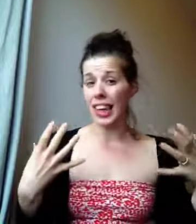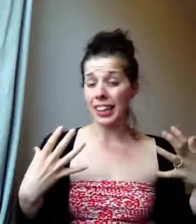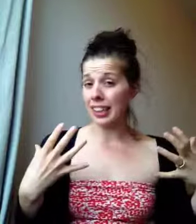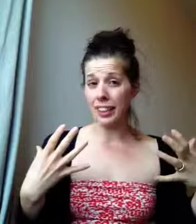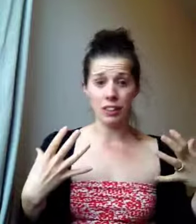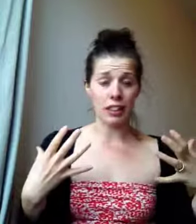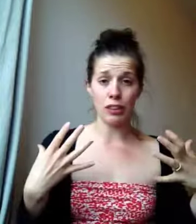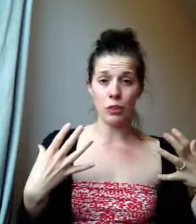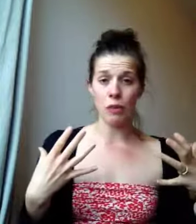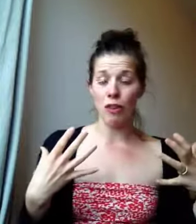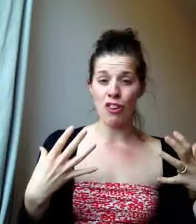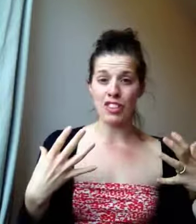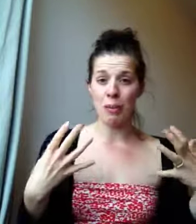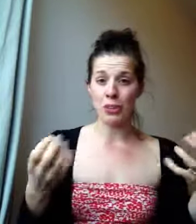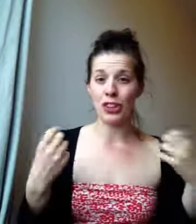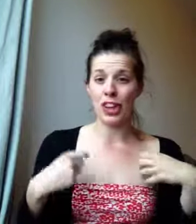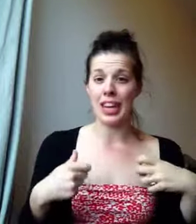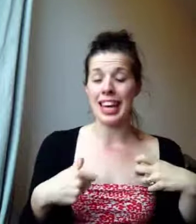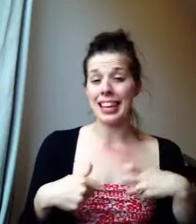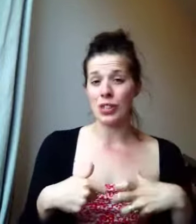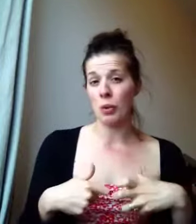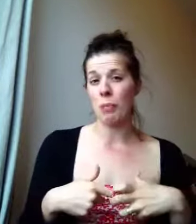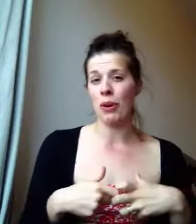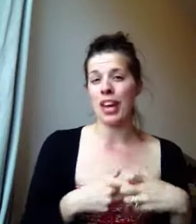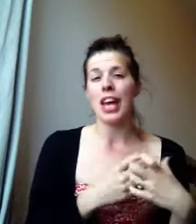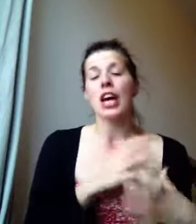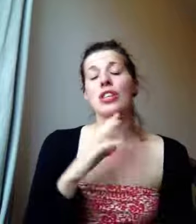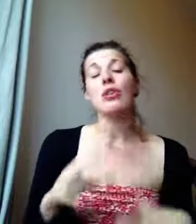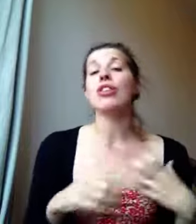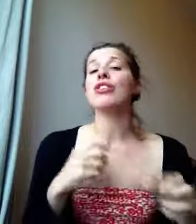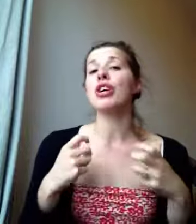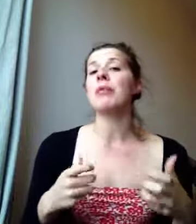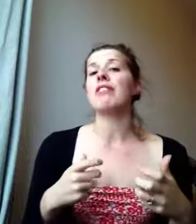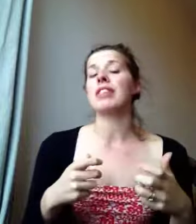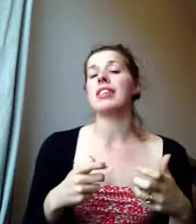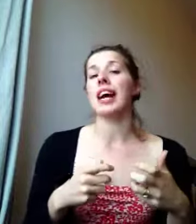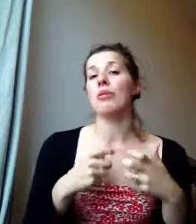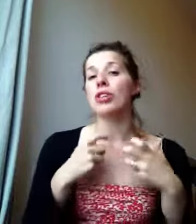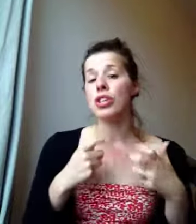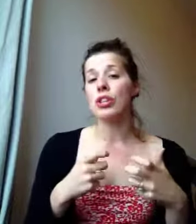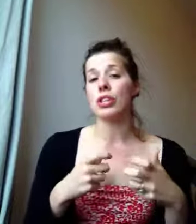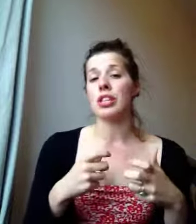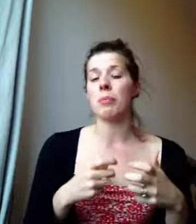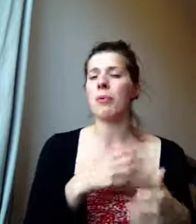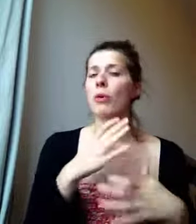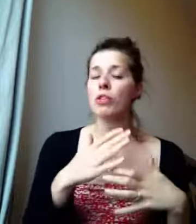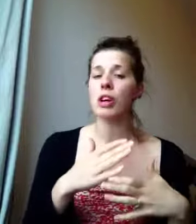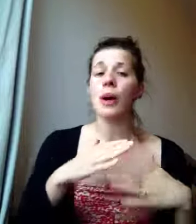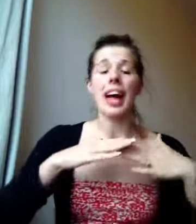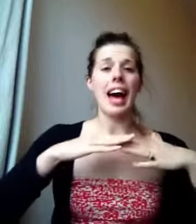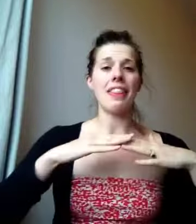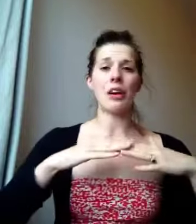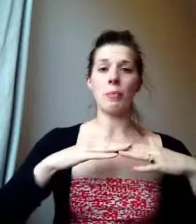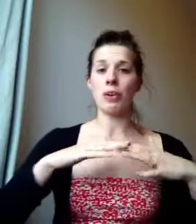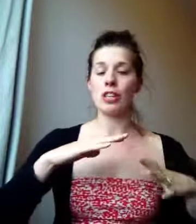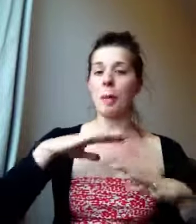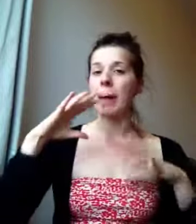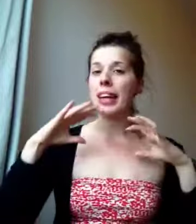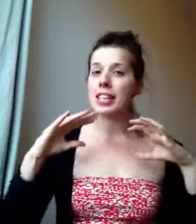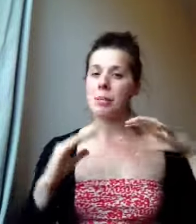a foreign chemical getting into our body. So those are the two main reasons that I would choose to supplement. Also, I think our bodies are made to